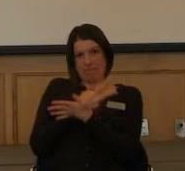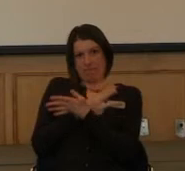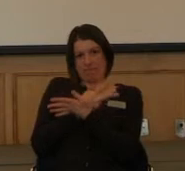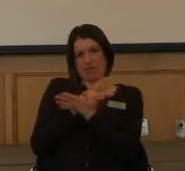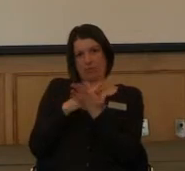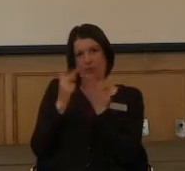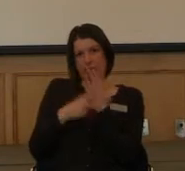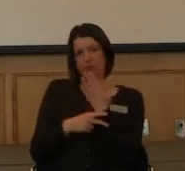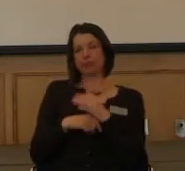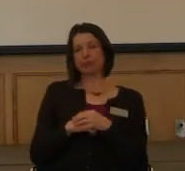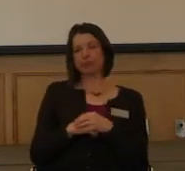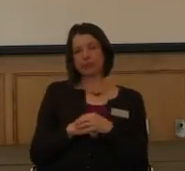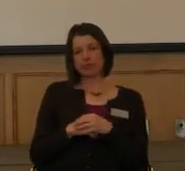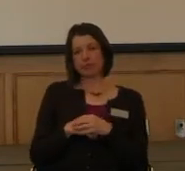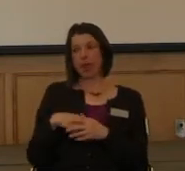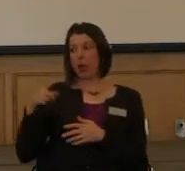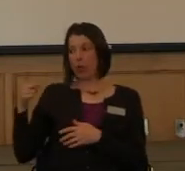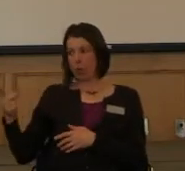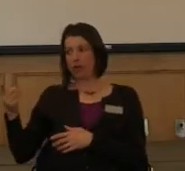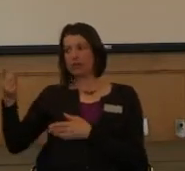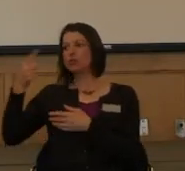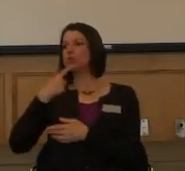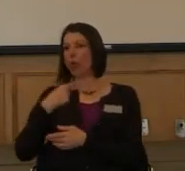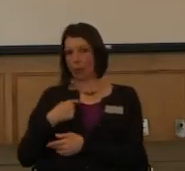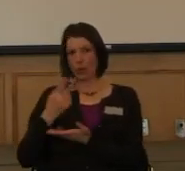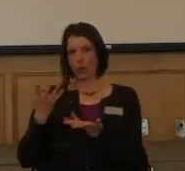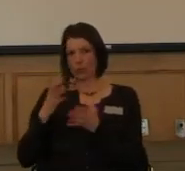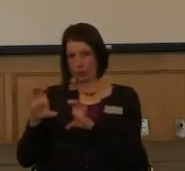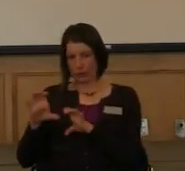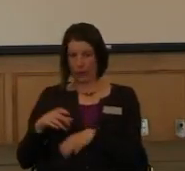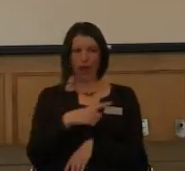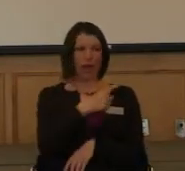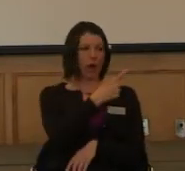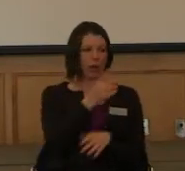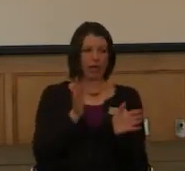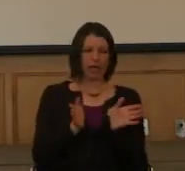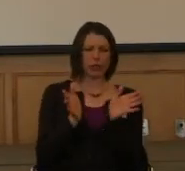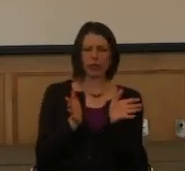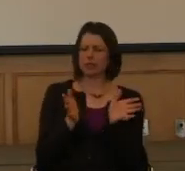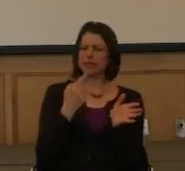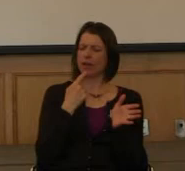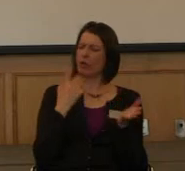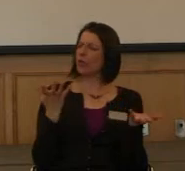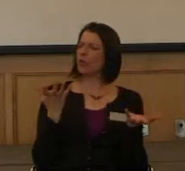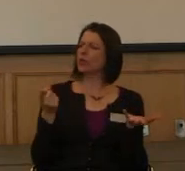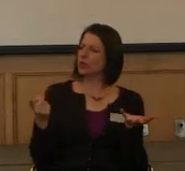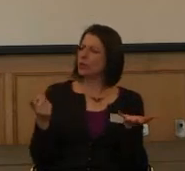I had one who liked to tell you what to do. And I had one who was like, what do you want to do?